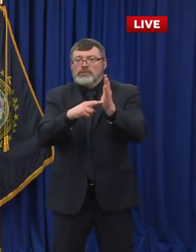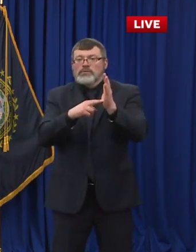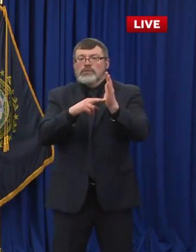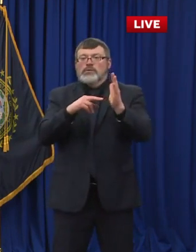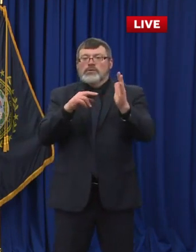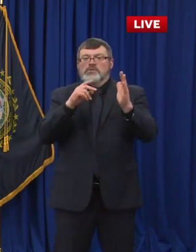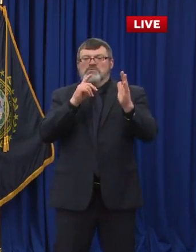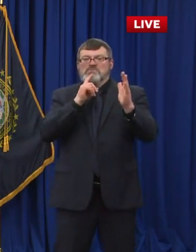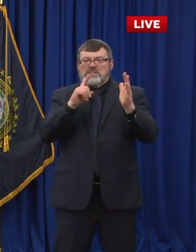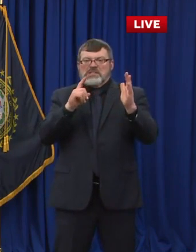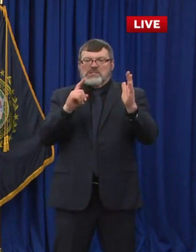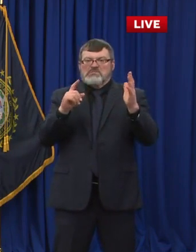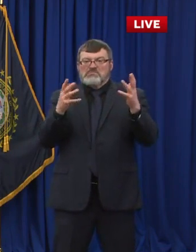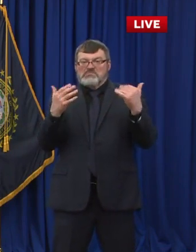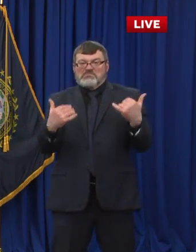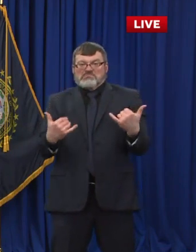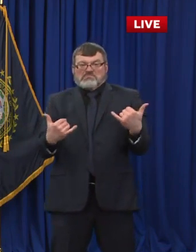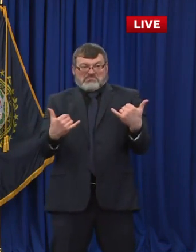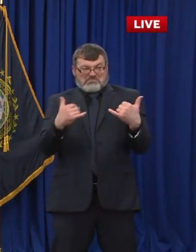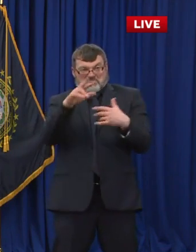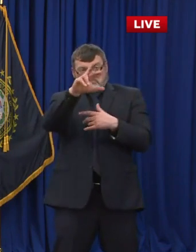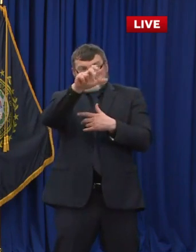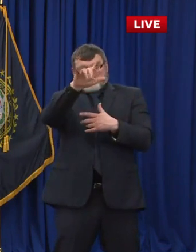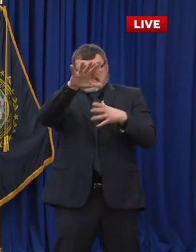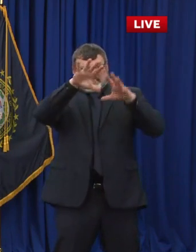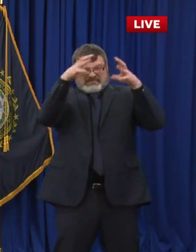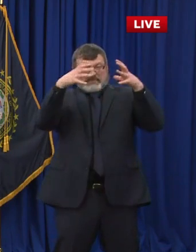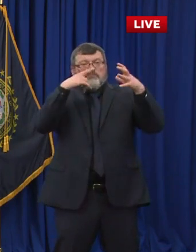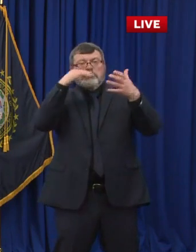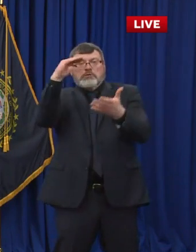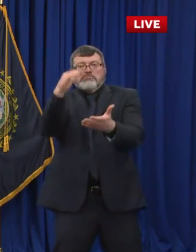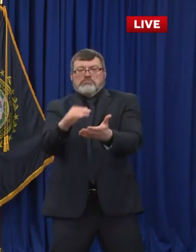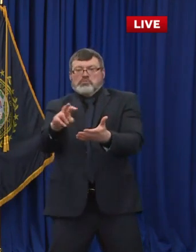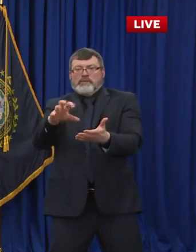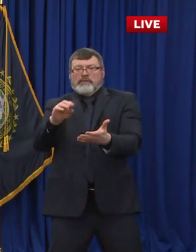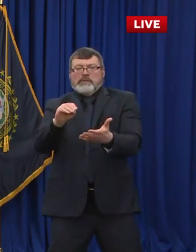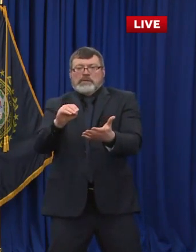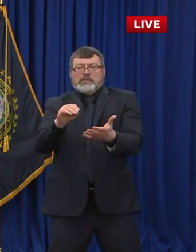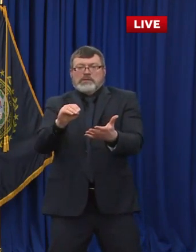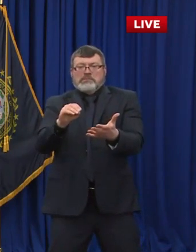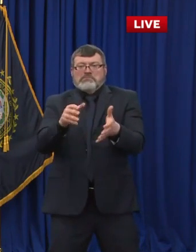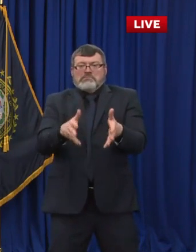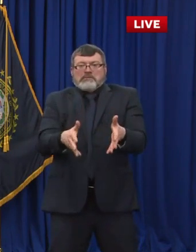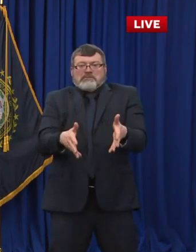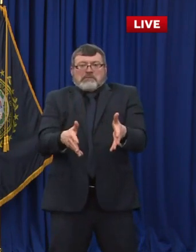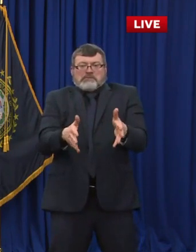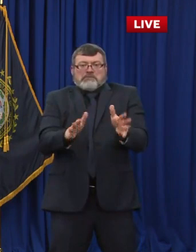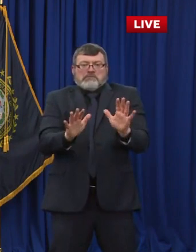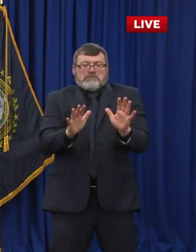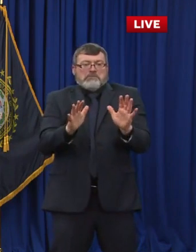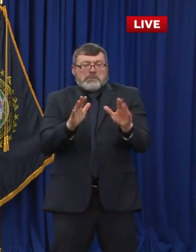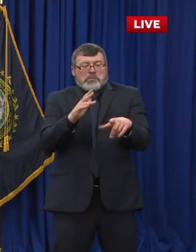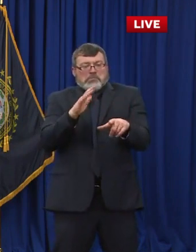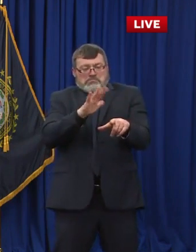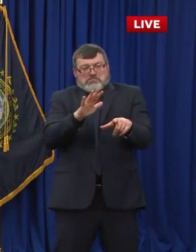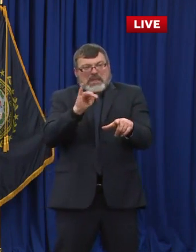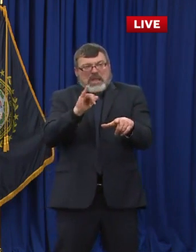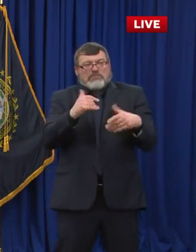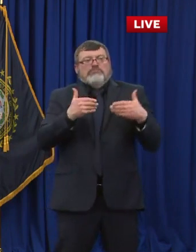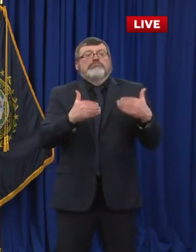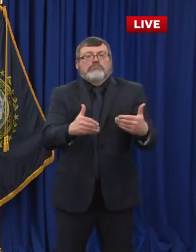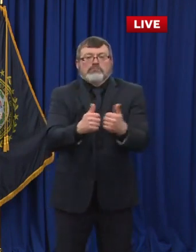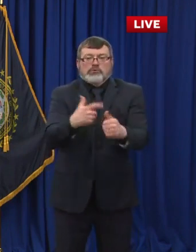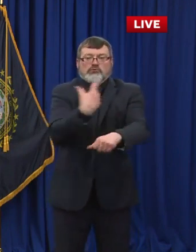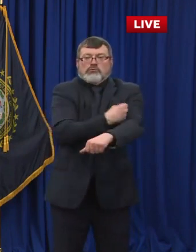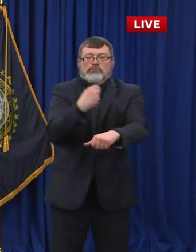conservative and say maybe 250,000 of the 300,000 in that group. But if you're talking herd immunity, you're talking about statewide or really large swath